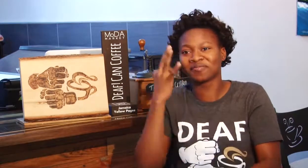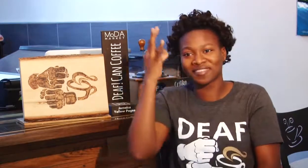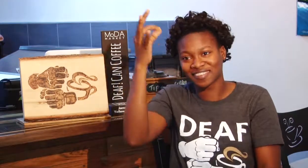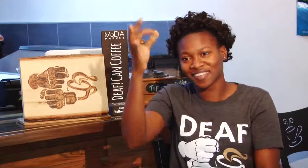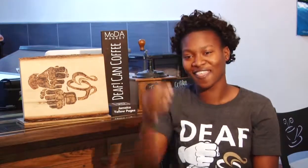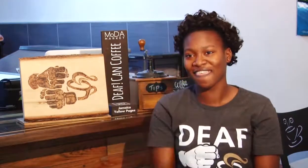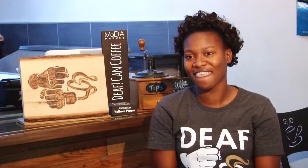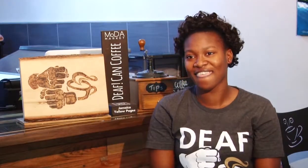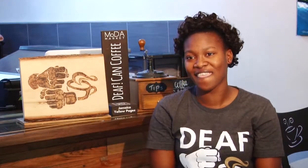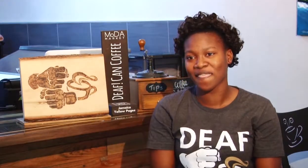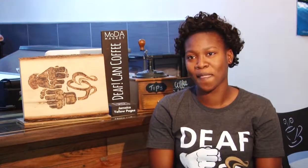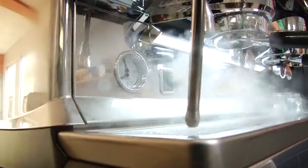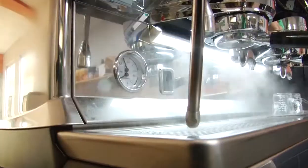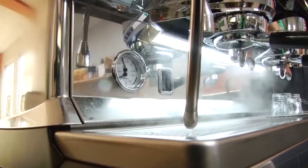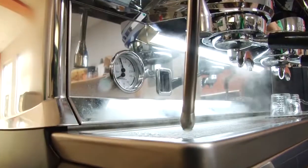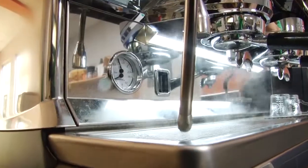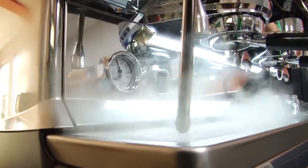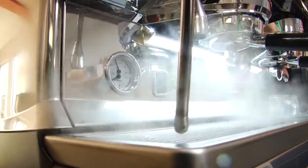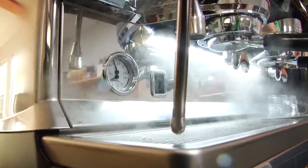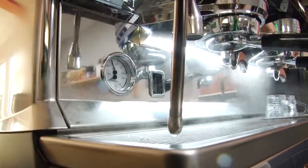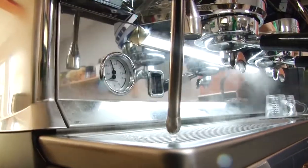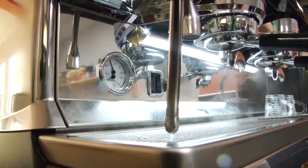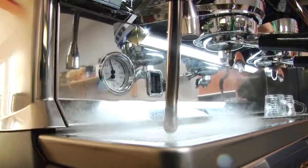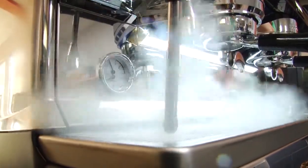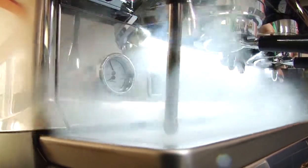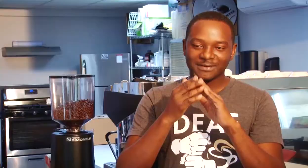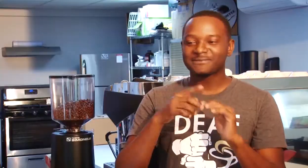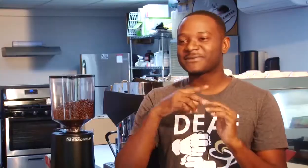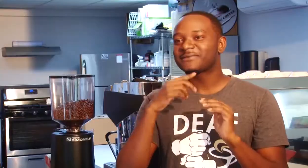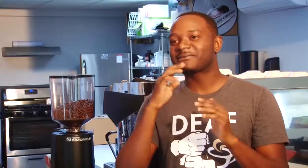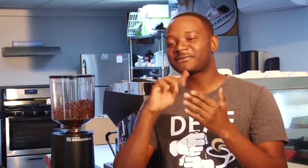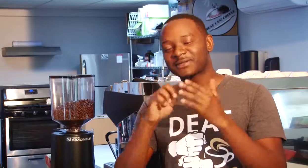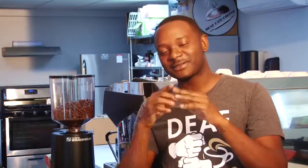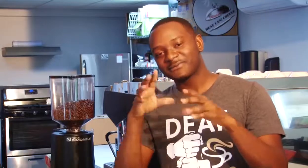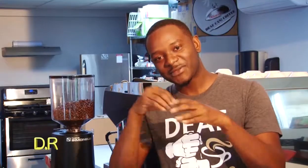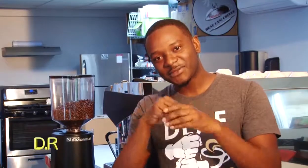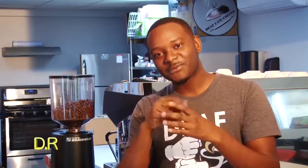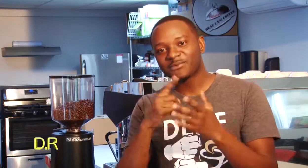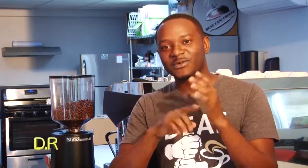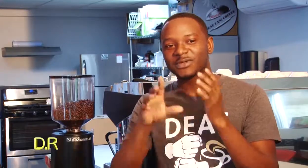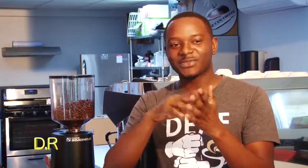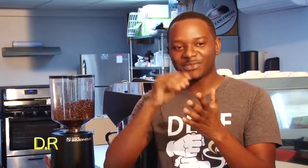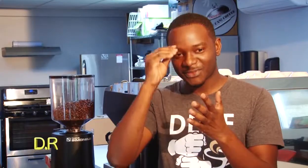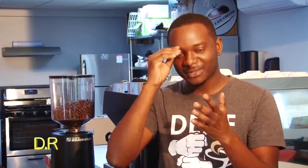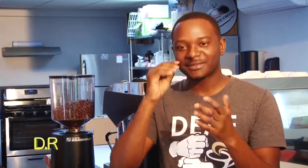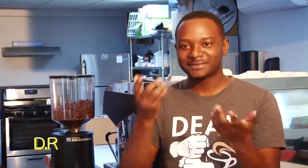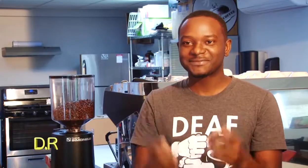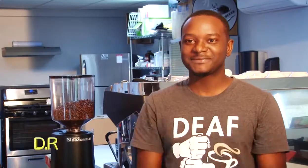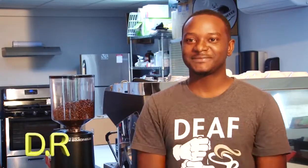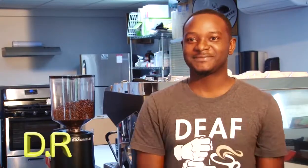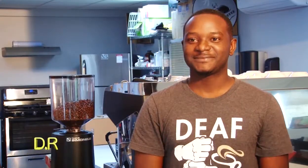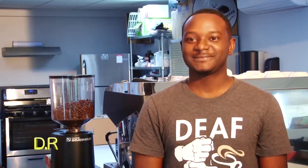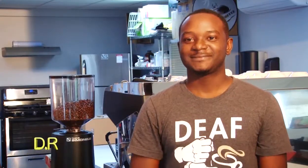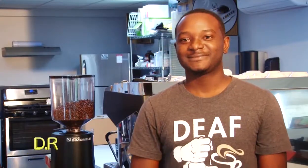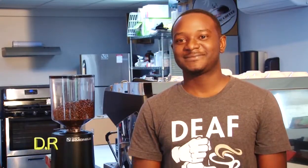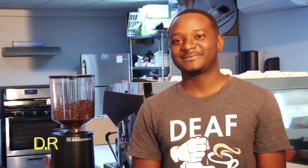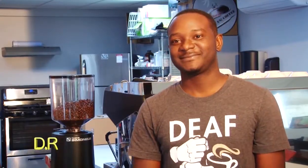Jamaica that has problems. It's all over the world. So we want go to other countries as well. And we want to work with the Deaf communities in other places as well and get them involved in what we're doing and help them learn what we're learning.